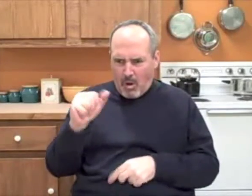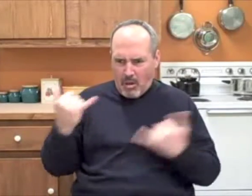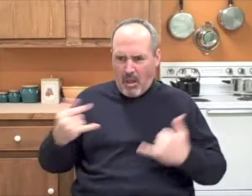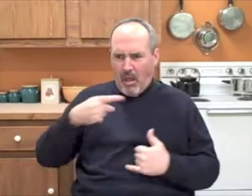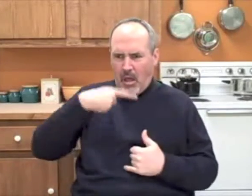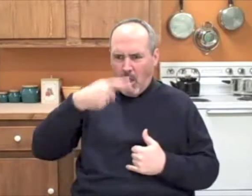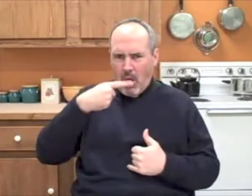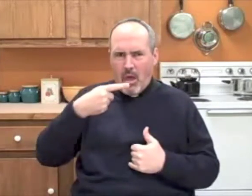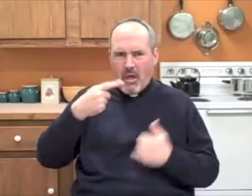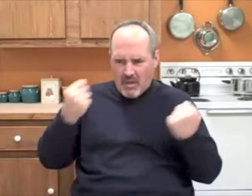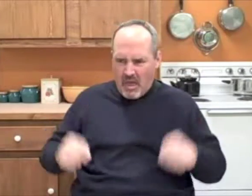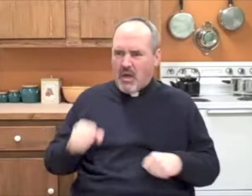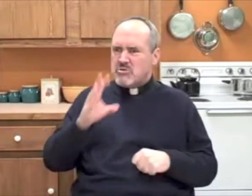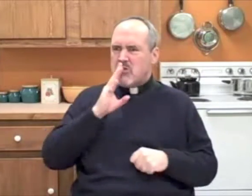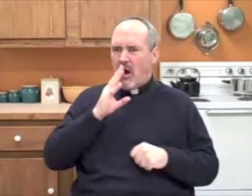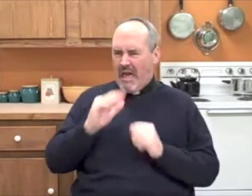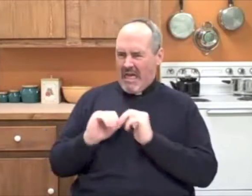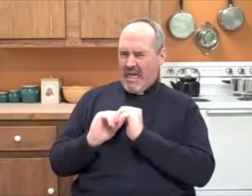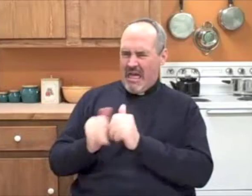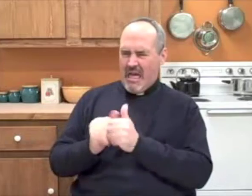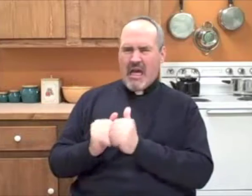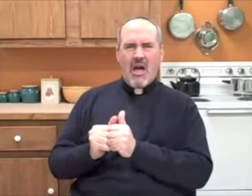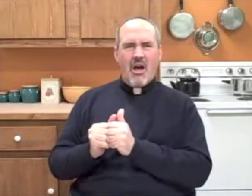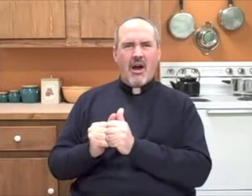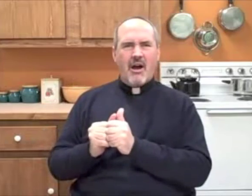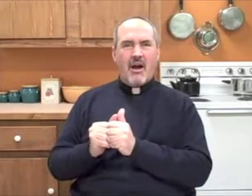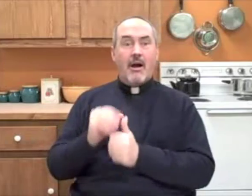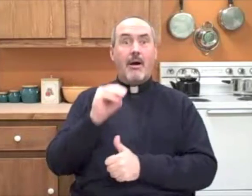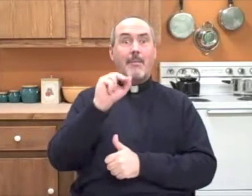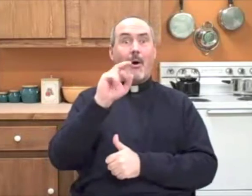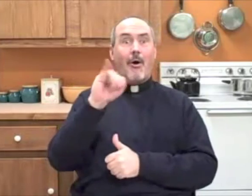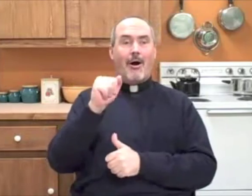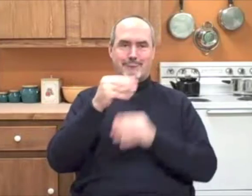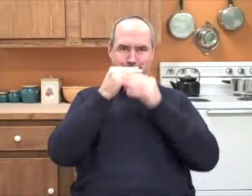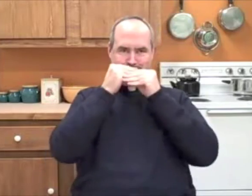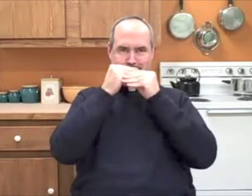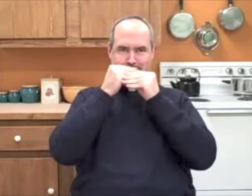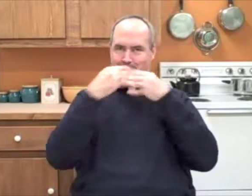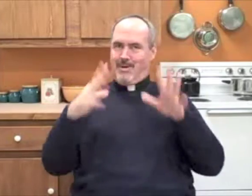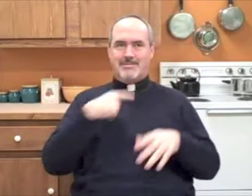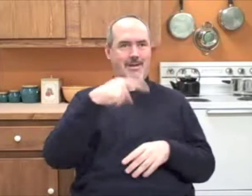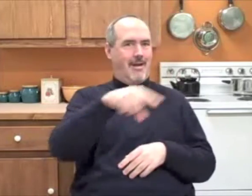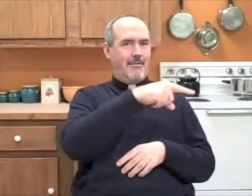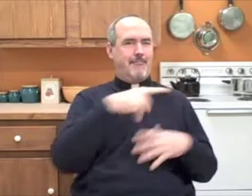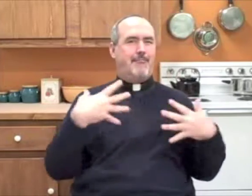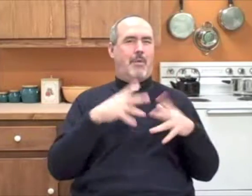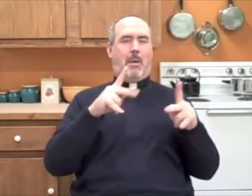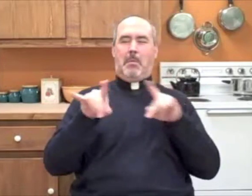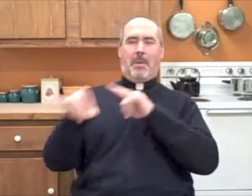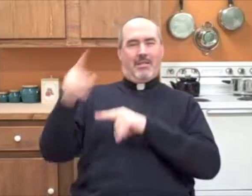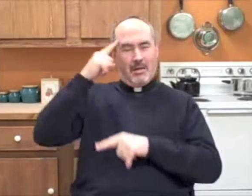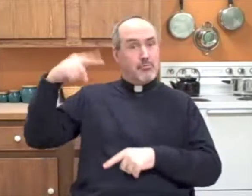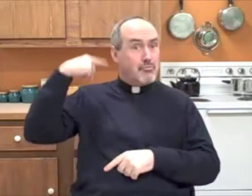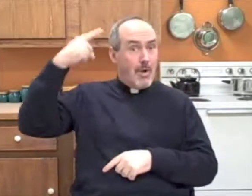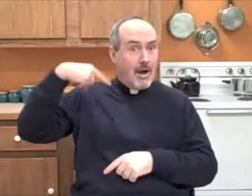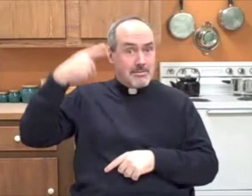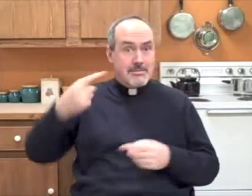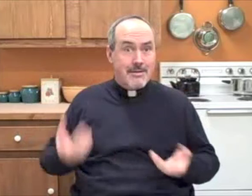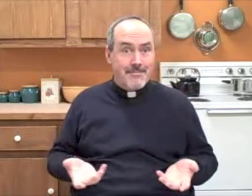were astounded that all of a sudden Rosa had the ability to speak and to hear but Maria did not tell them what had happened and how